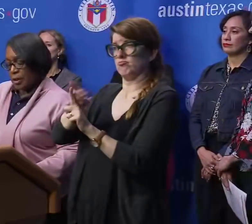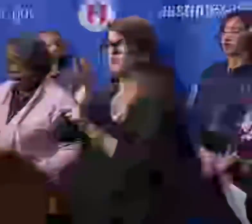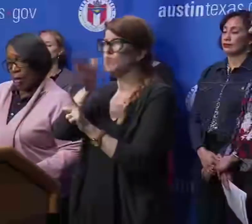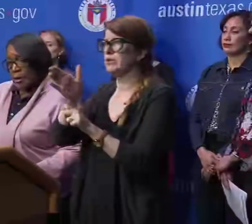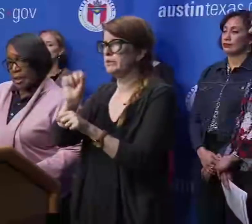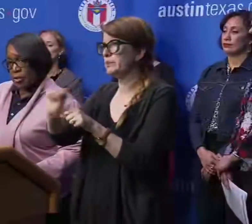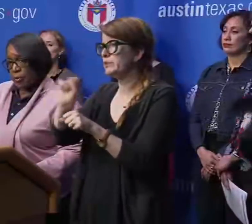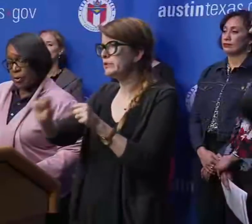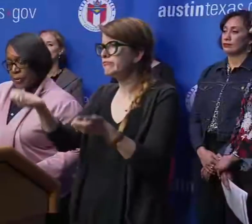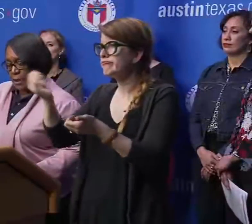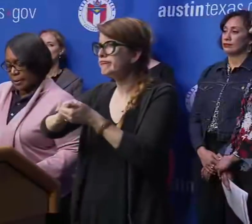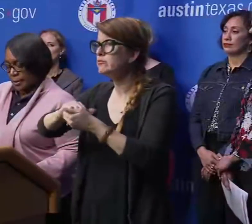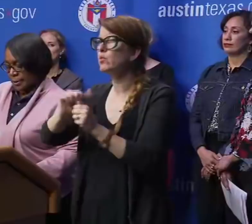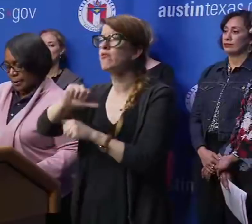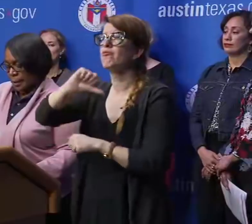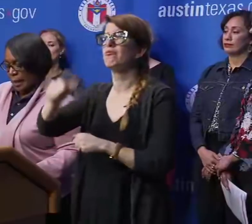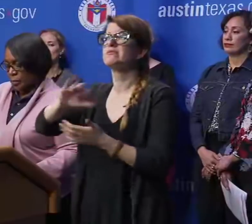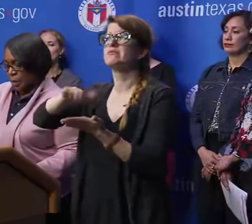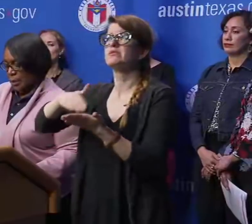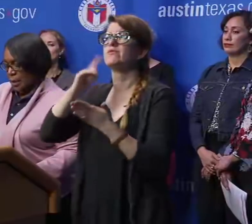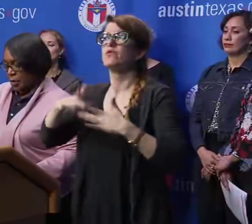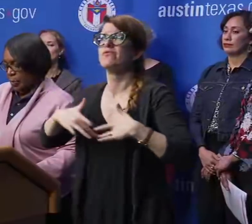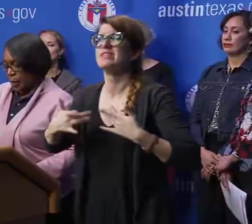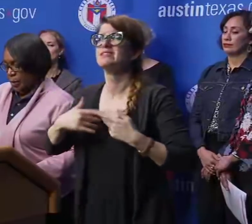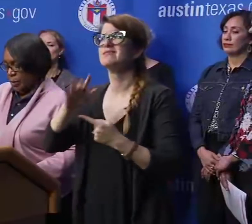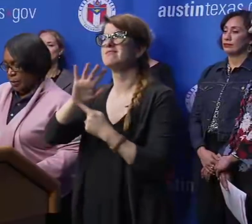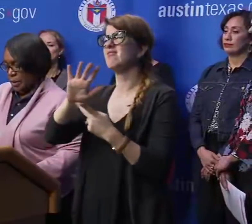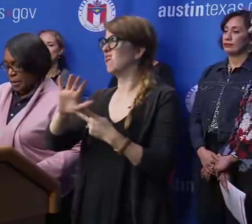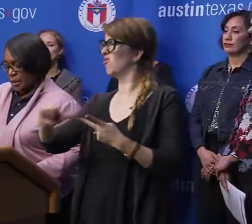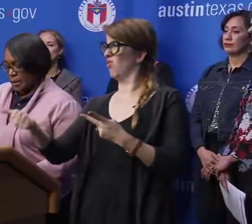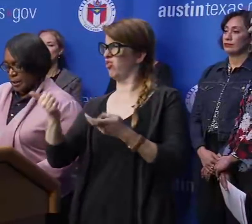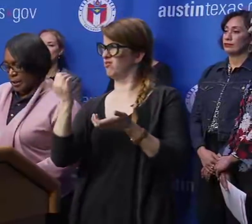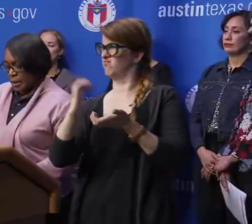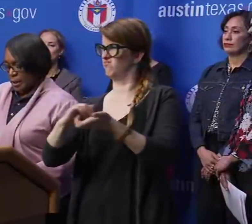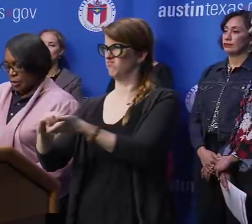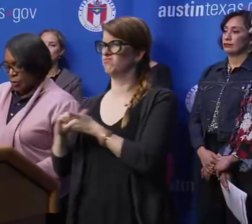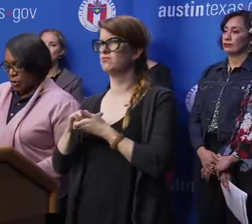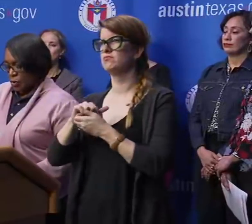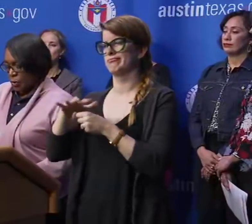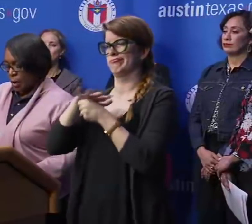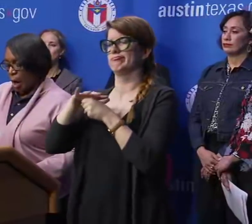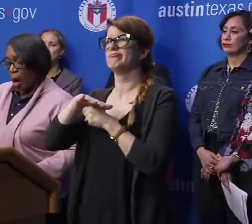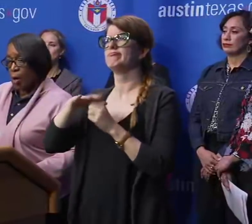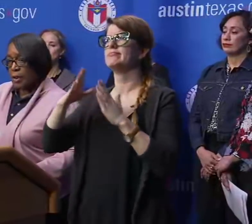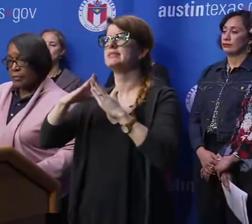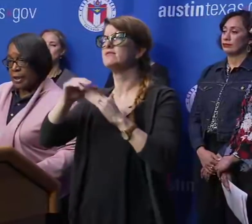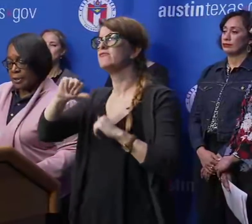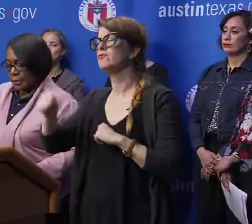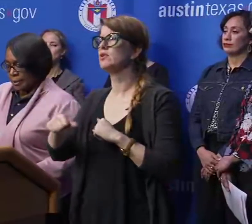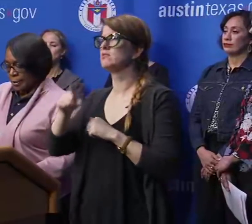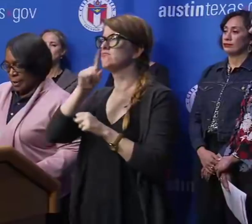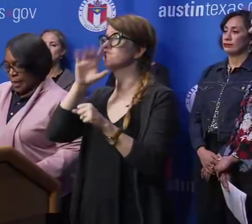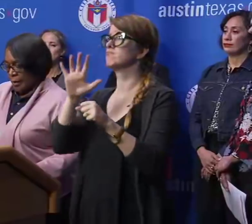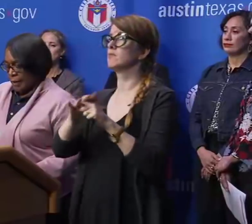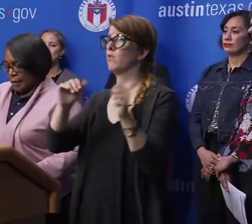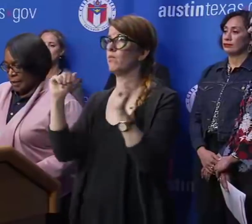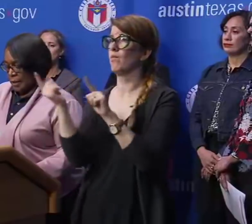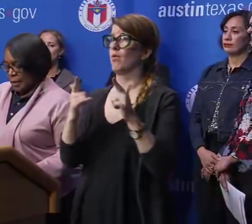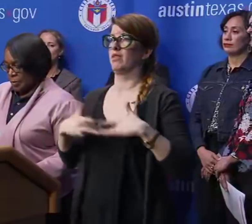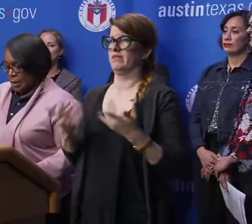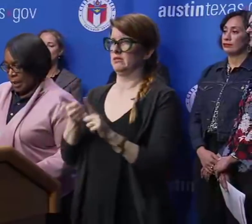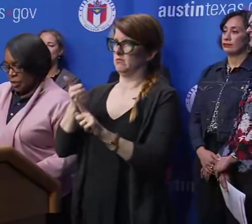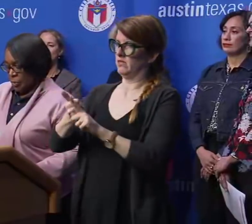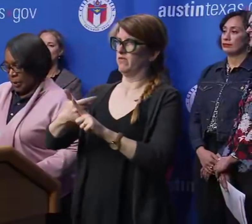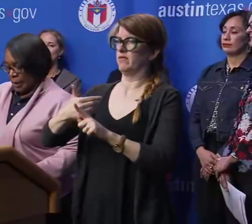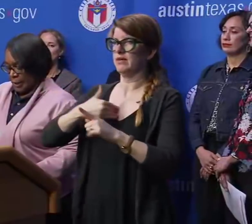with the Austin Center for Events as well as other partners in the city to ensure all events have a